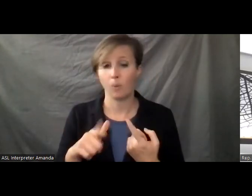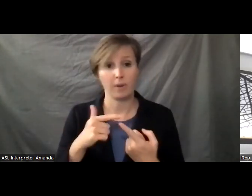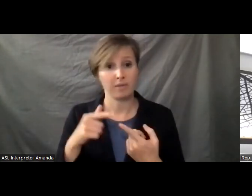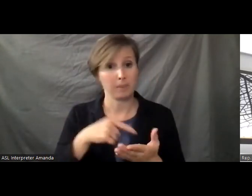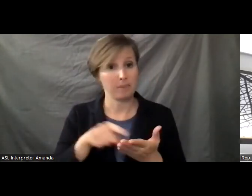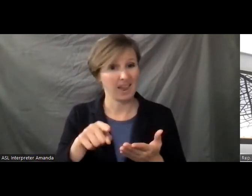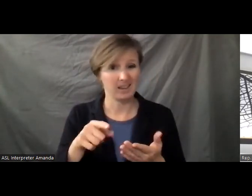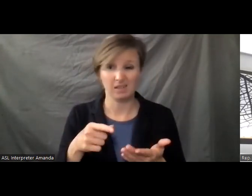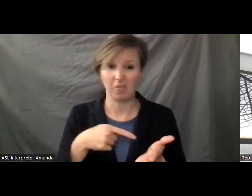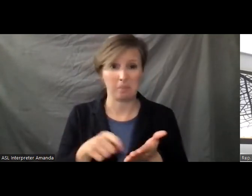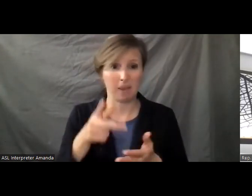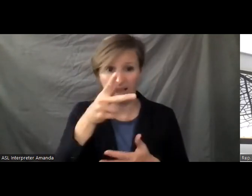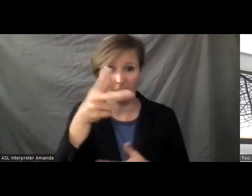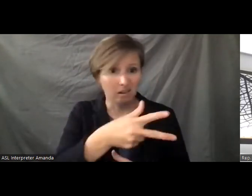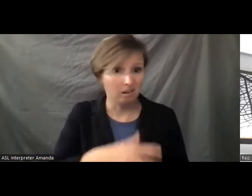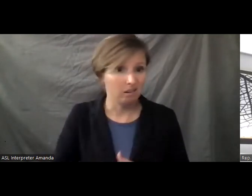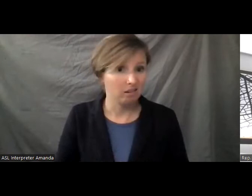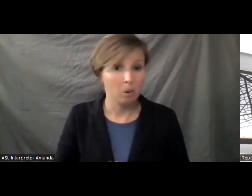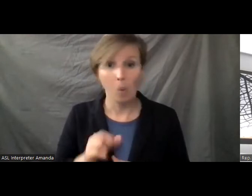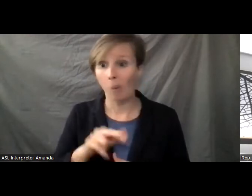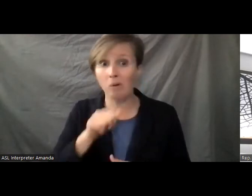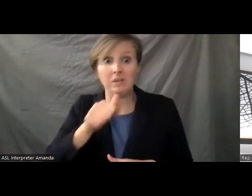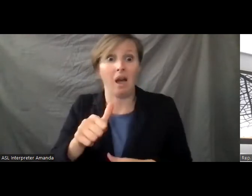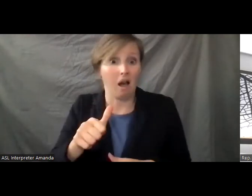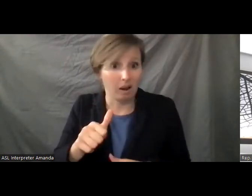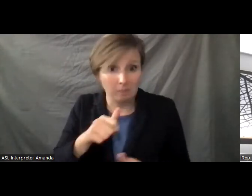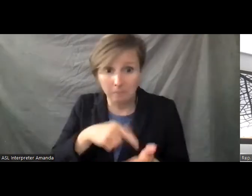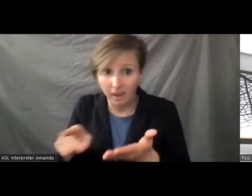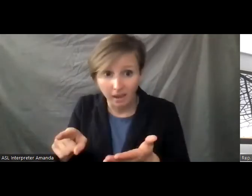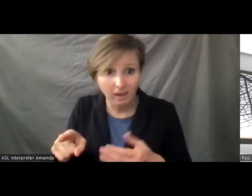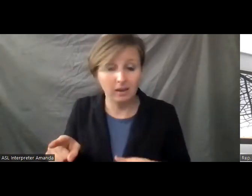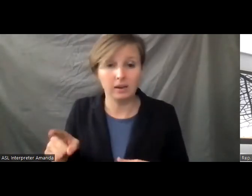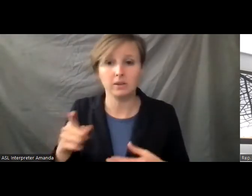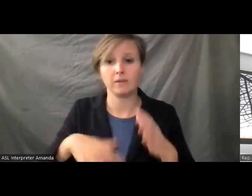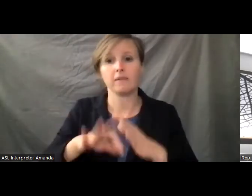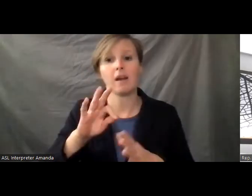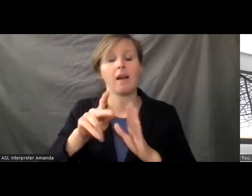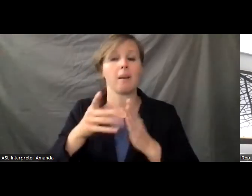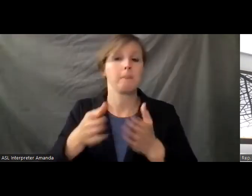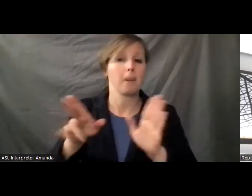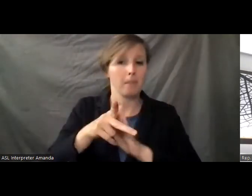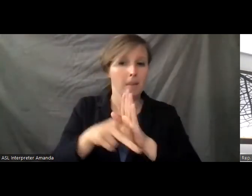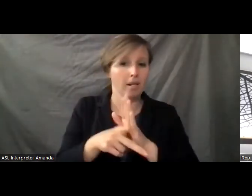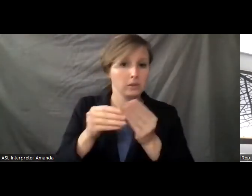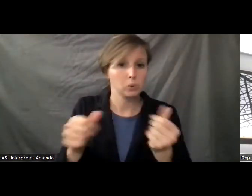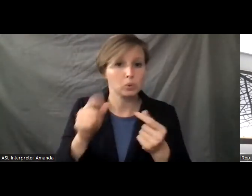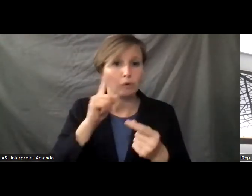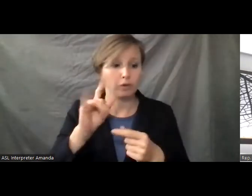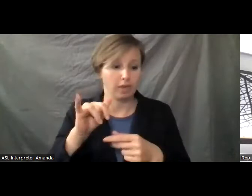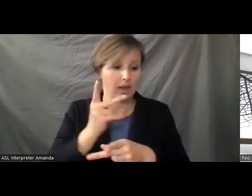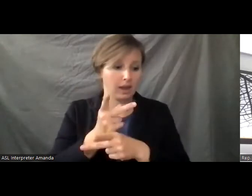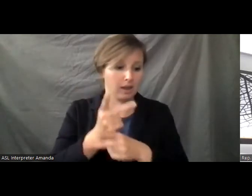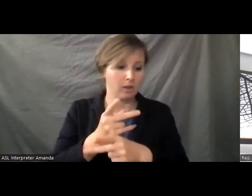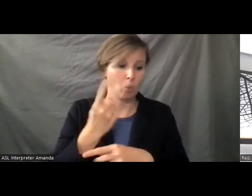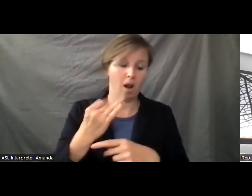underpaid, and they're often not paid at all. Finding a public policy solution to caregiving is one of the great